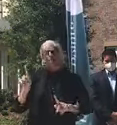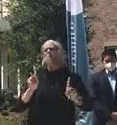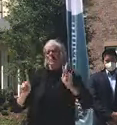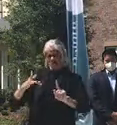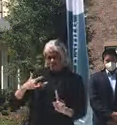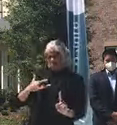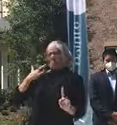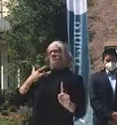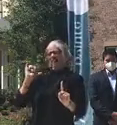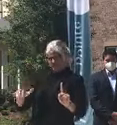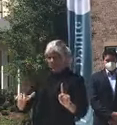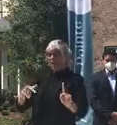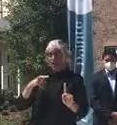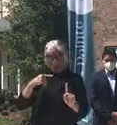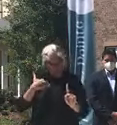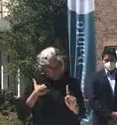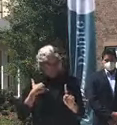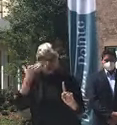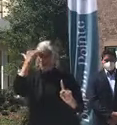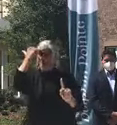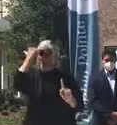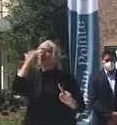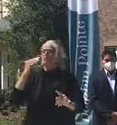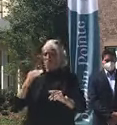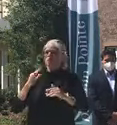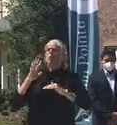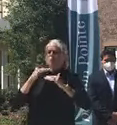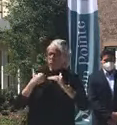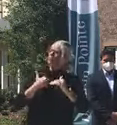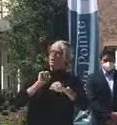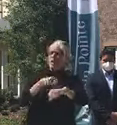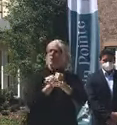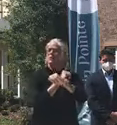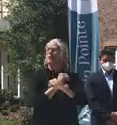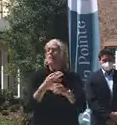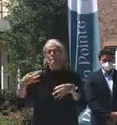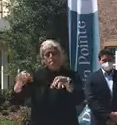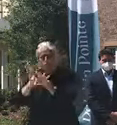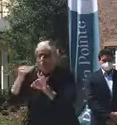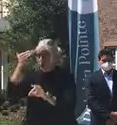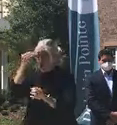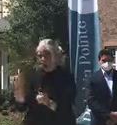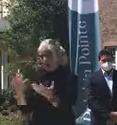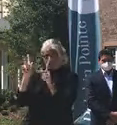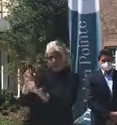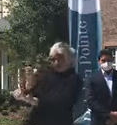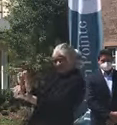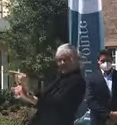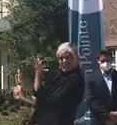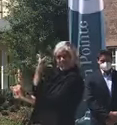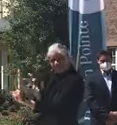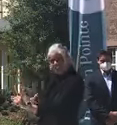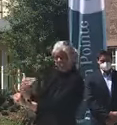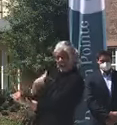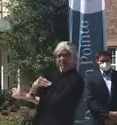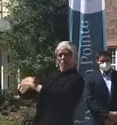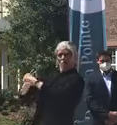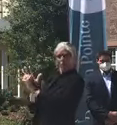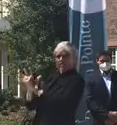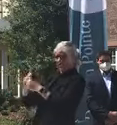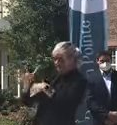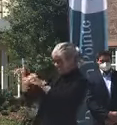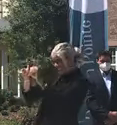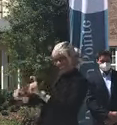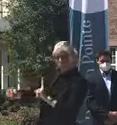level of protection. And then it's also just important to know how many people have actually had the disease. You have who test positive,